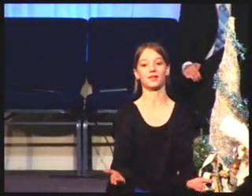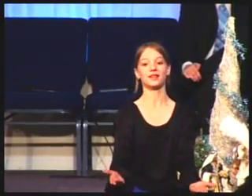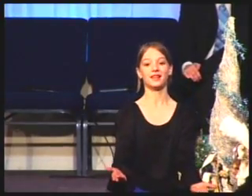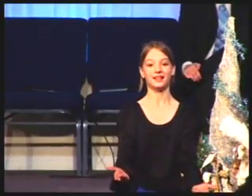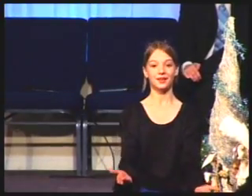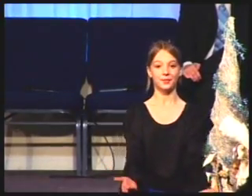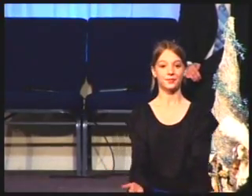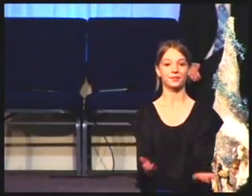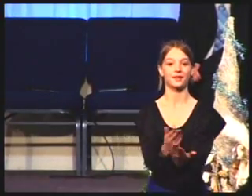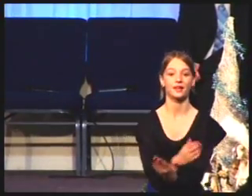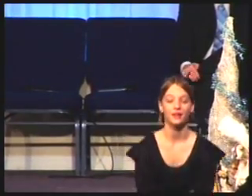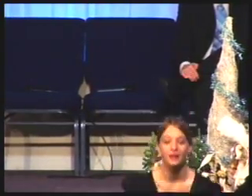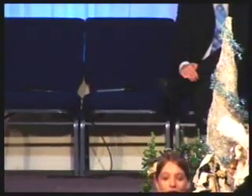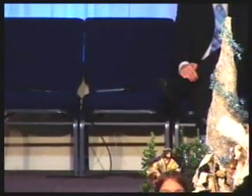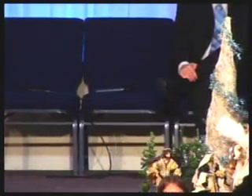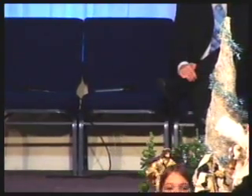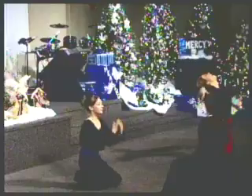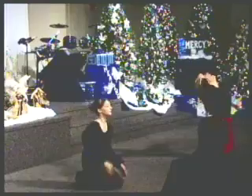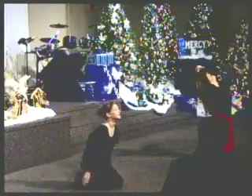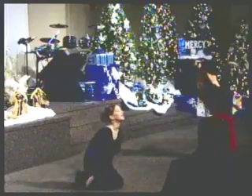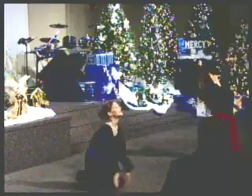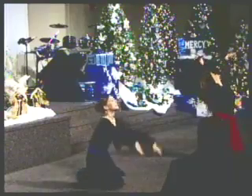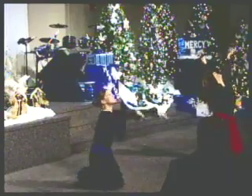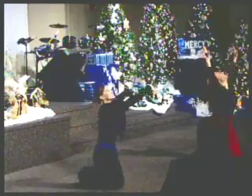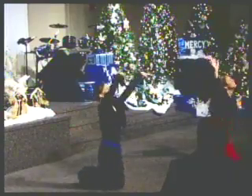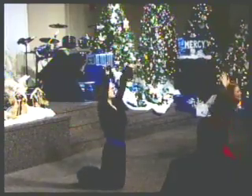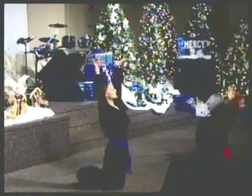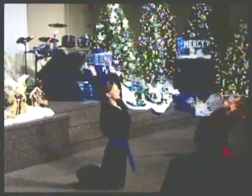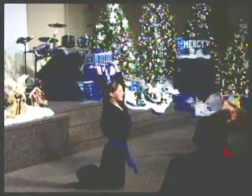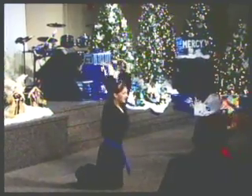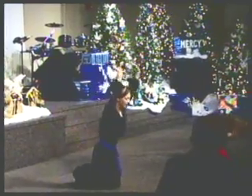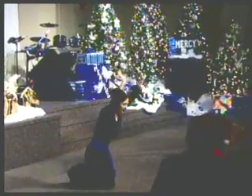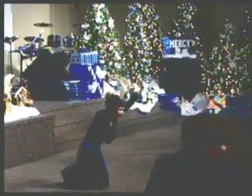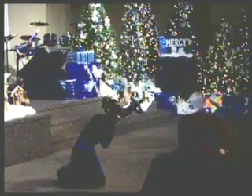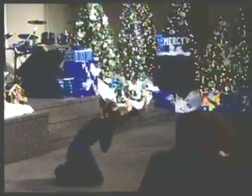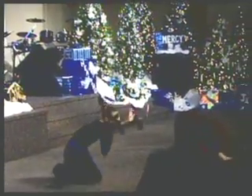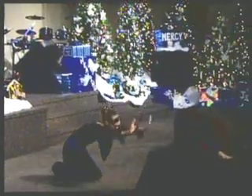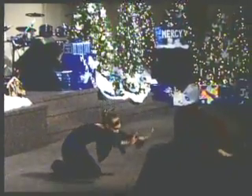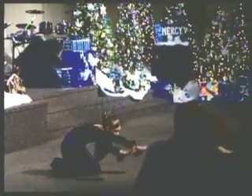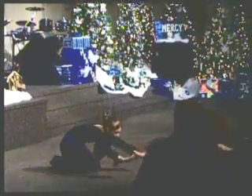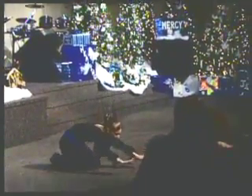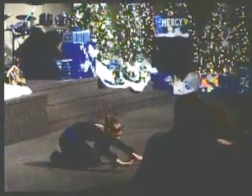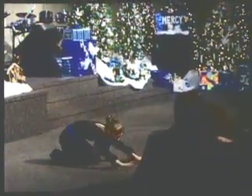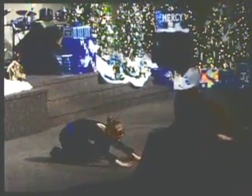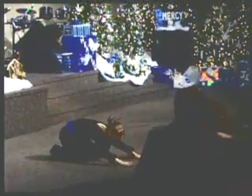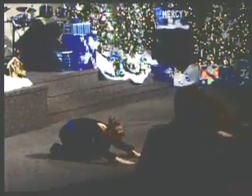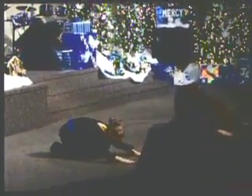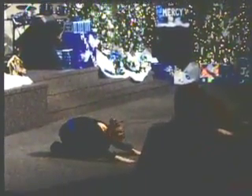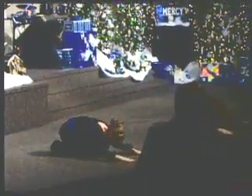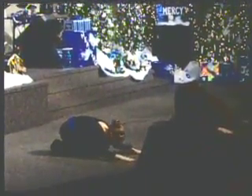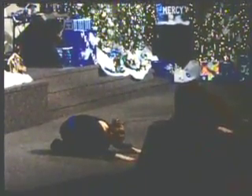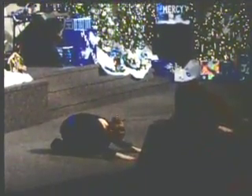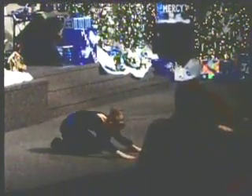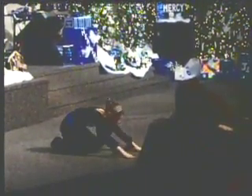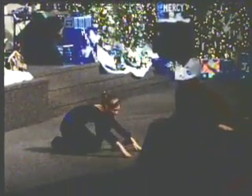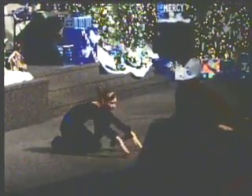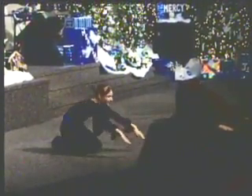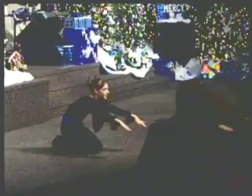more Come peasant King to own